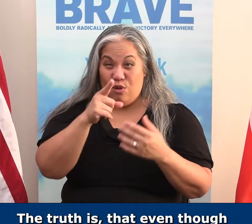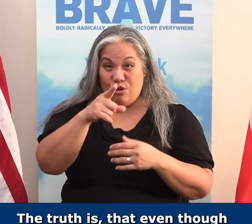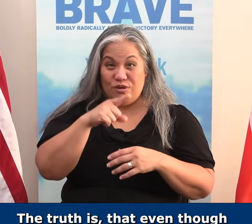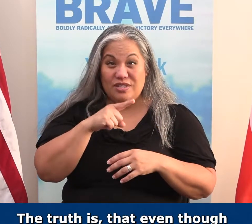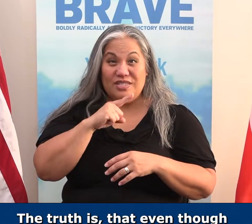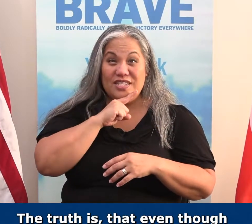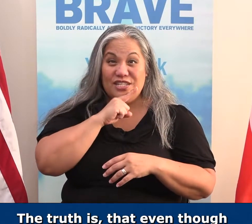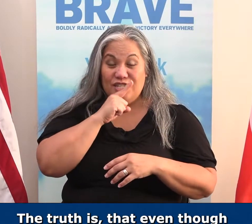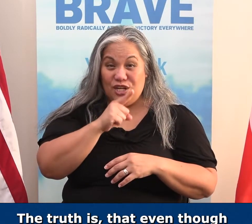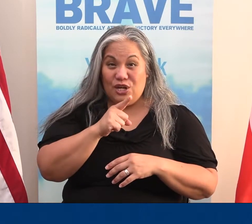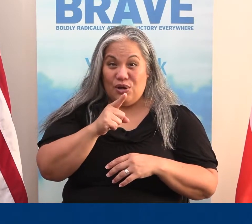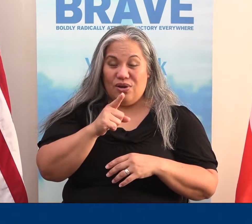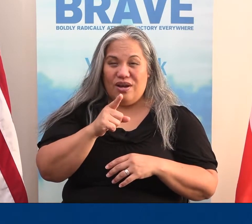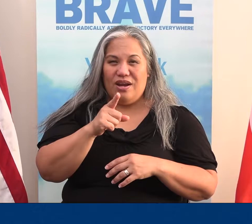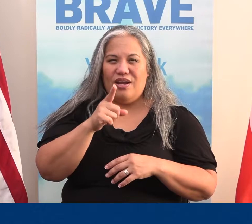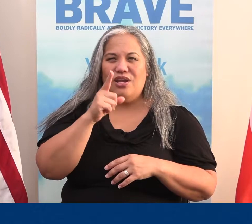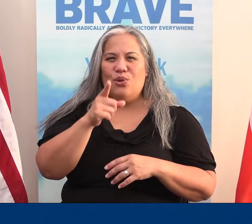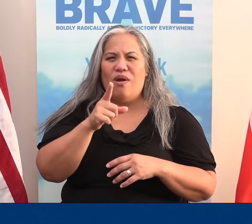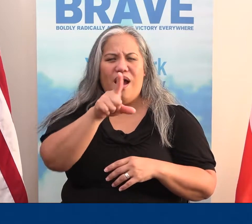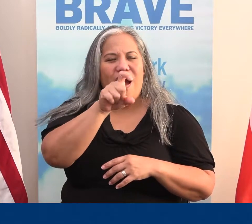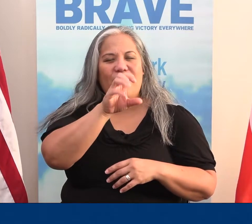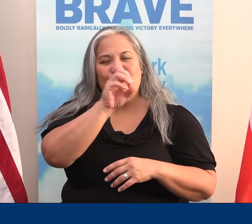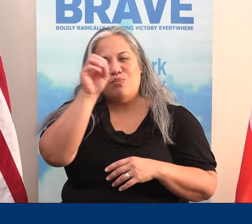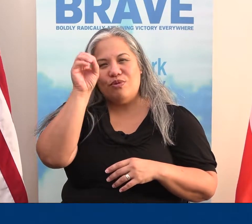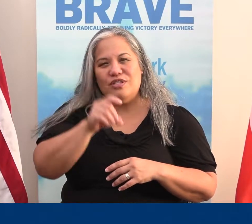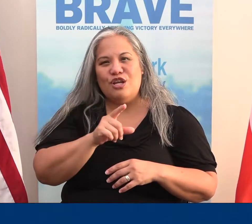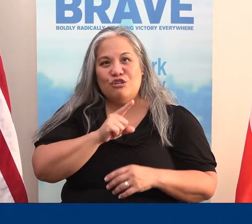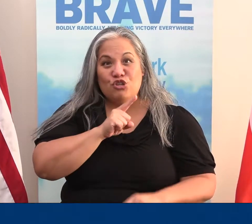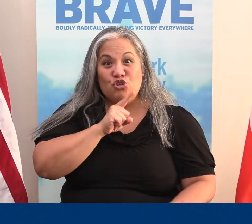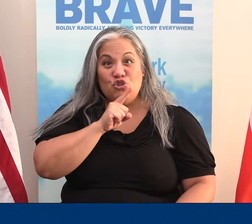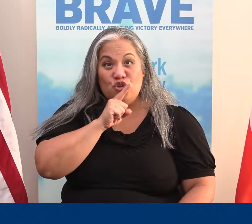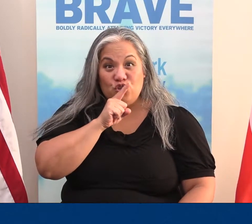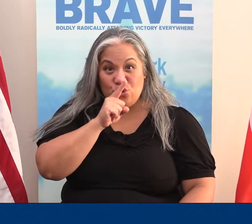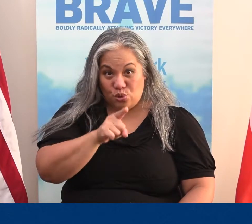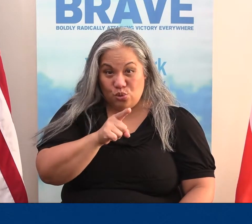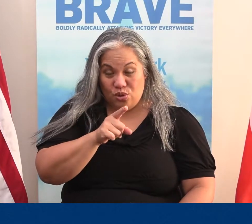very sincere, and you were 100% sure